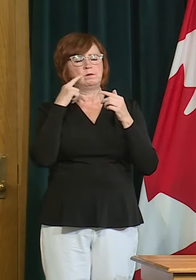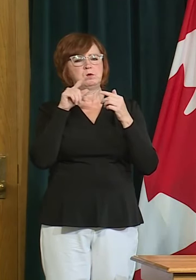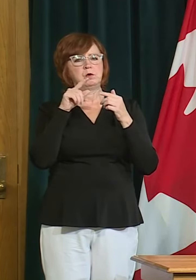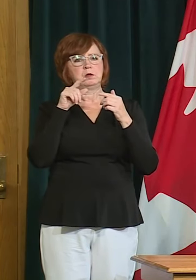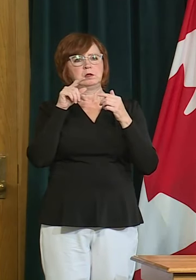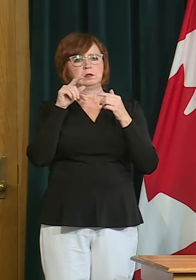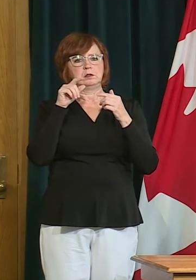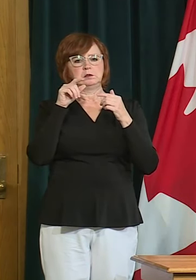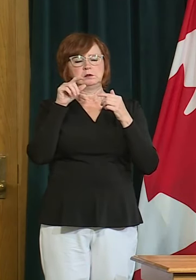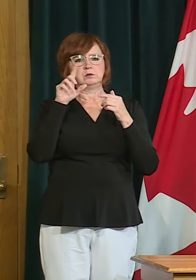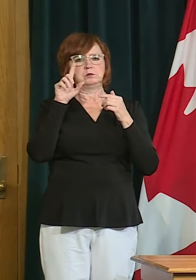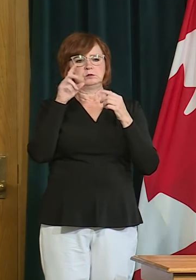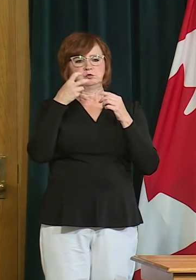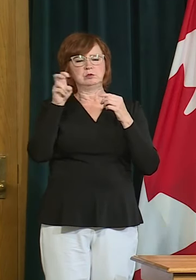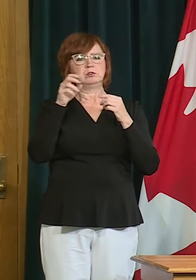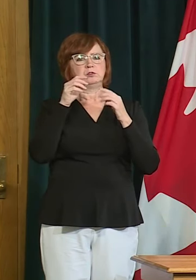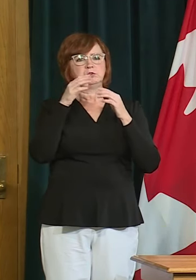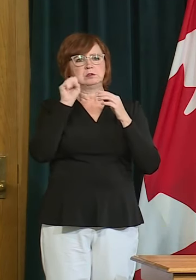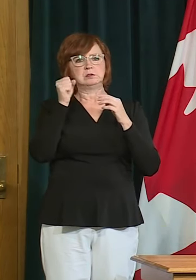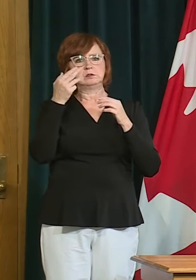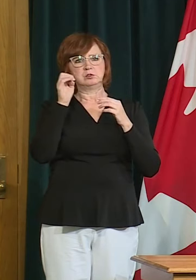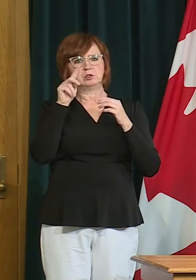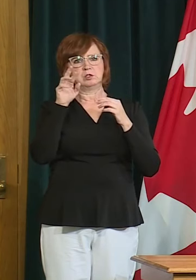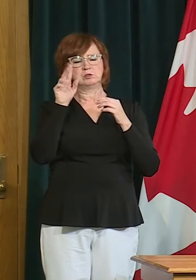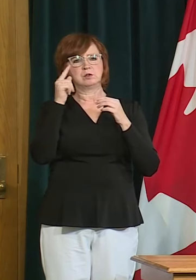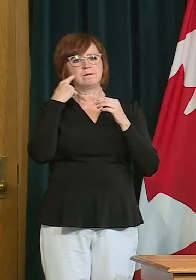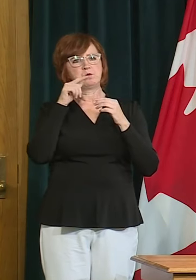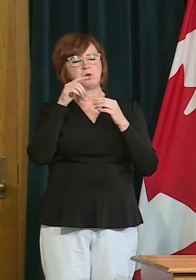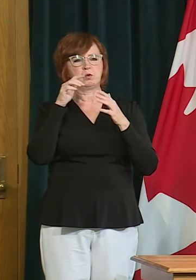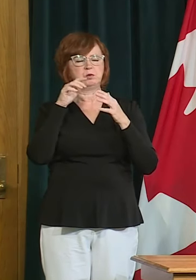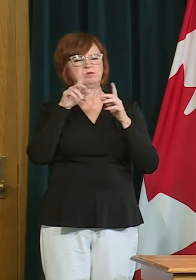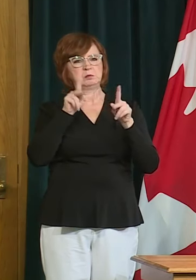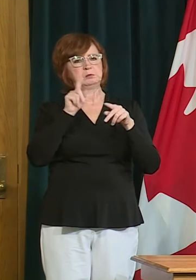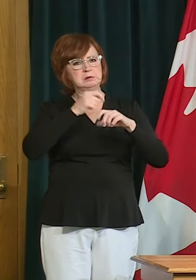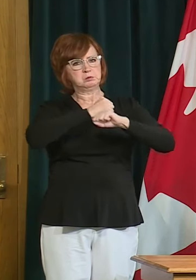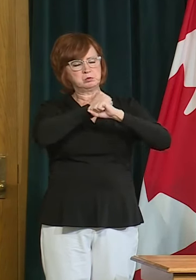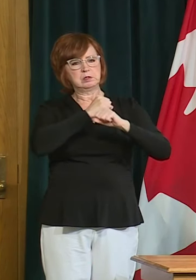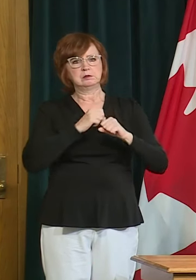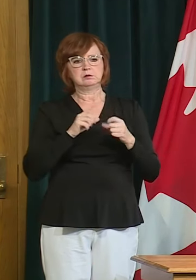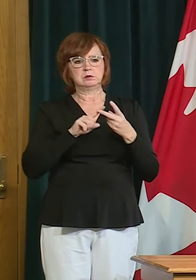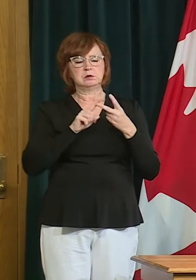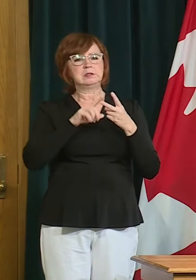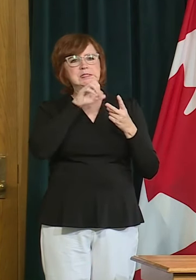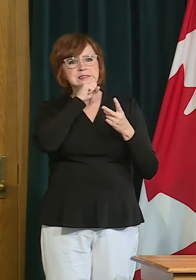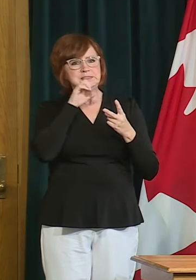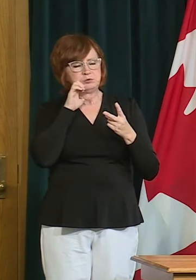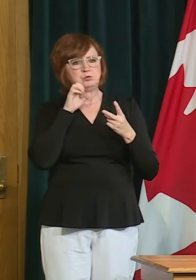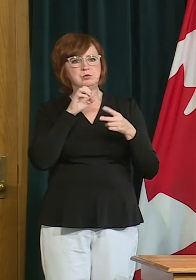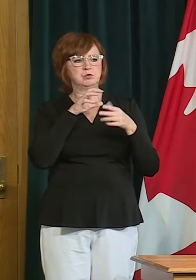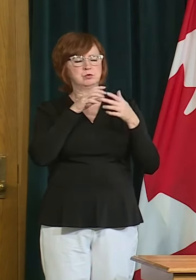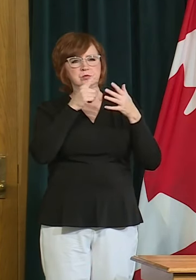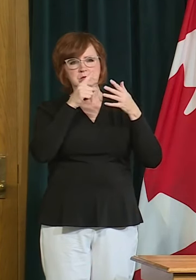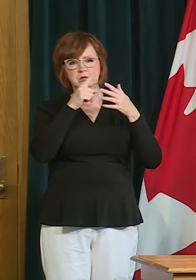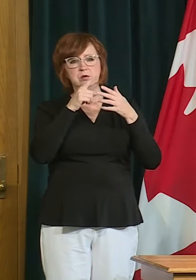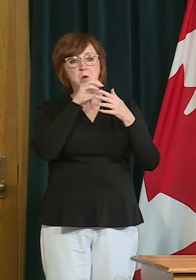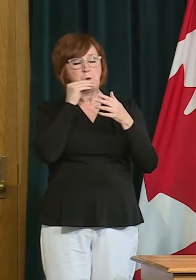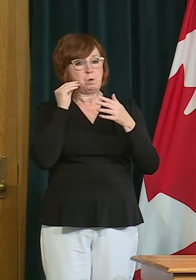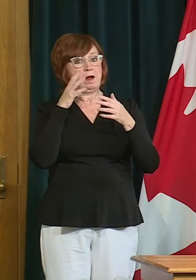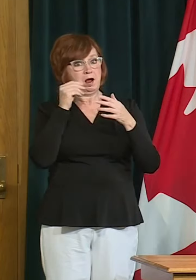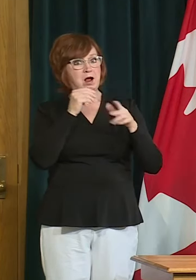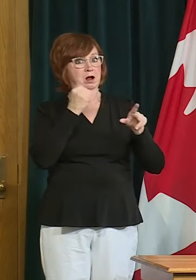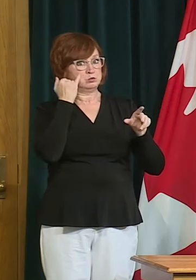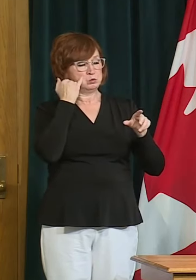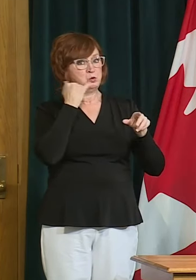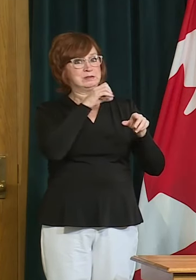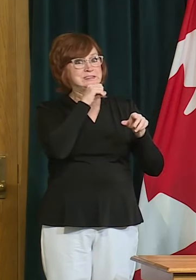in integrated health centers, as well as to home care workers providing care to seniors in their own residence. The